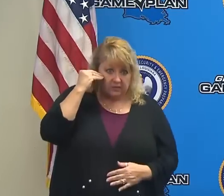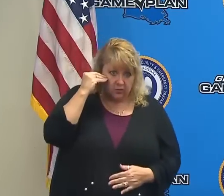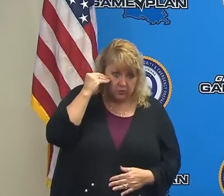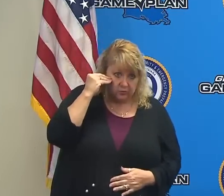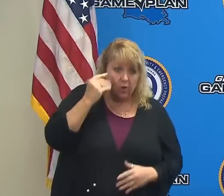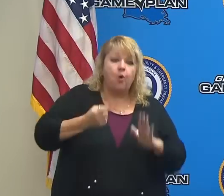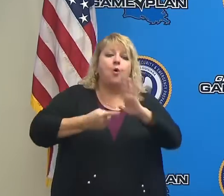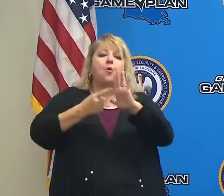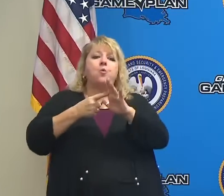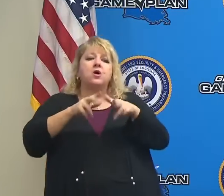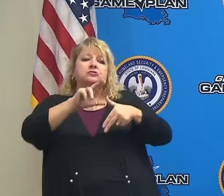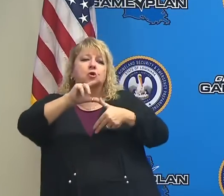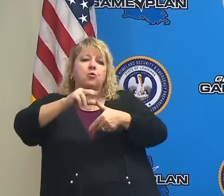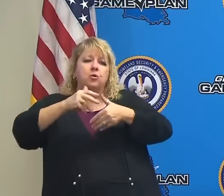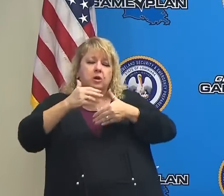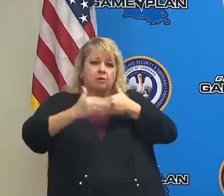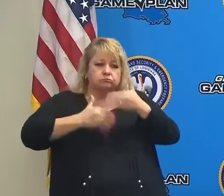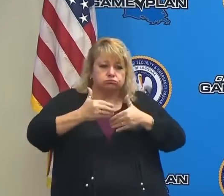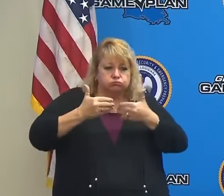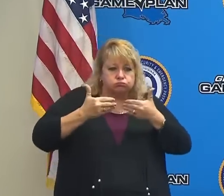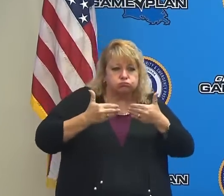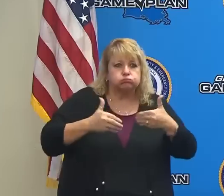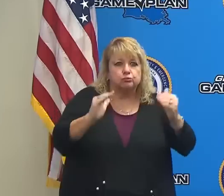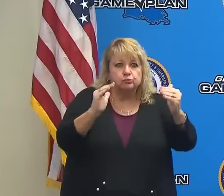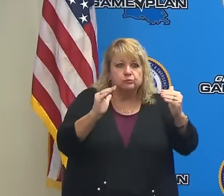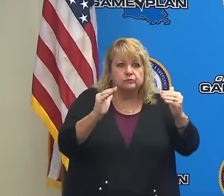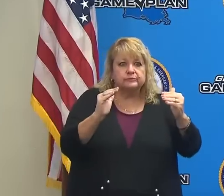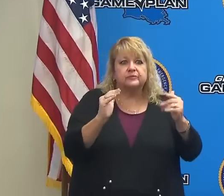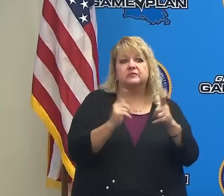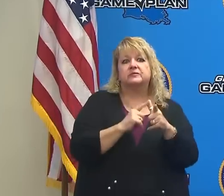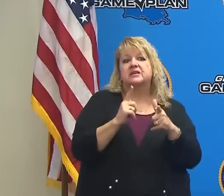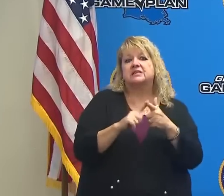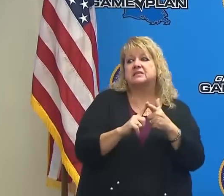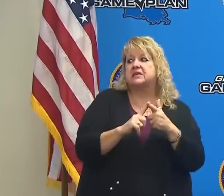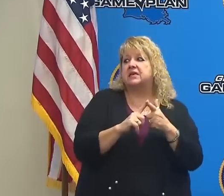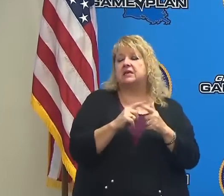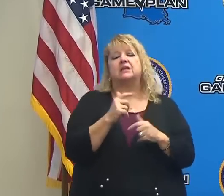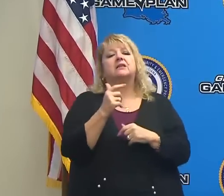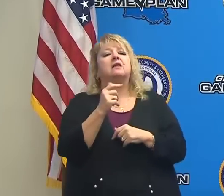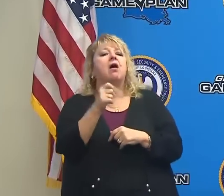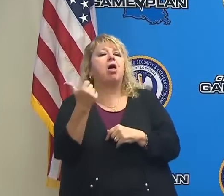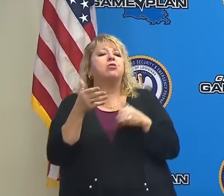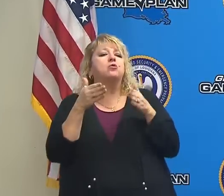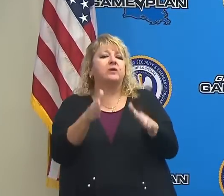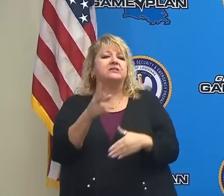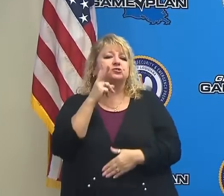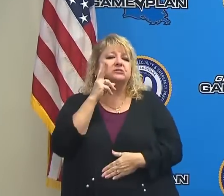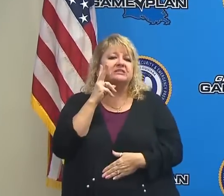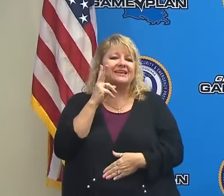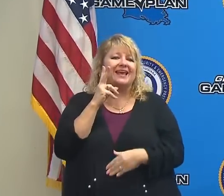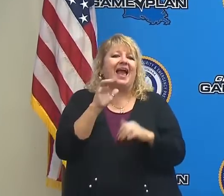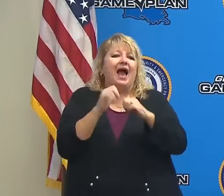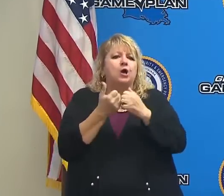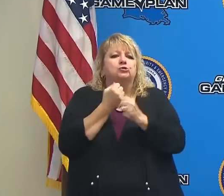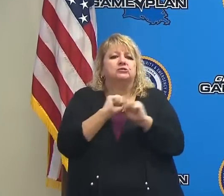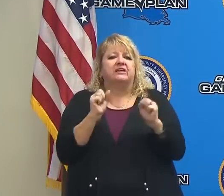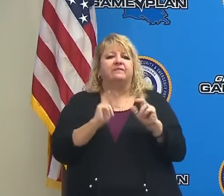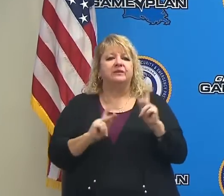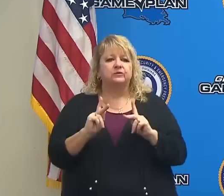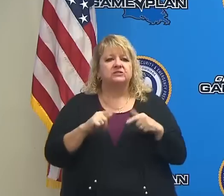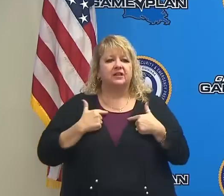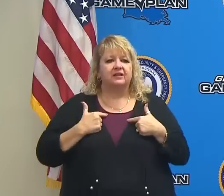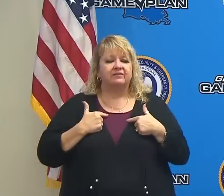Once the storm passes, as the governor mentioned, there are a couple other ways that we see preventable deaths every single storm,